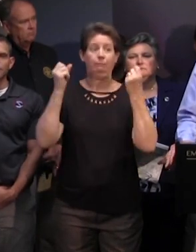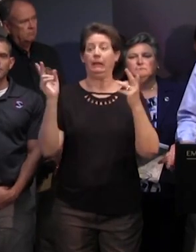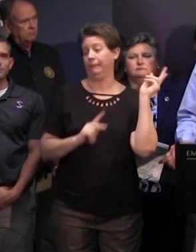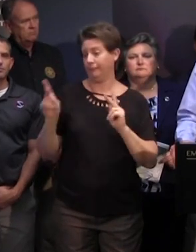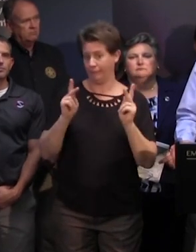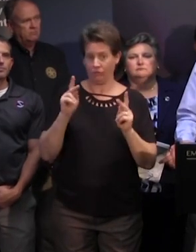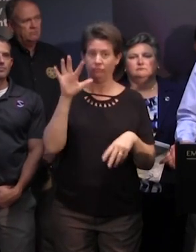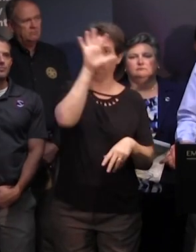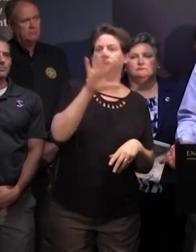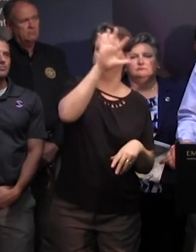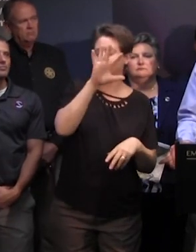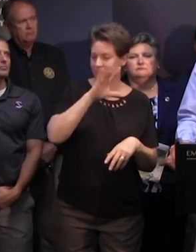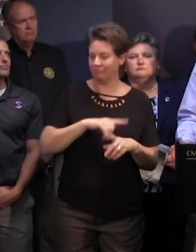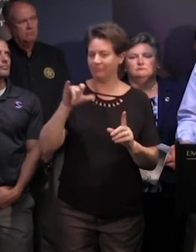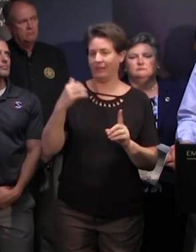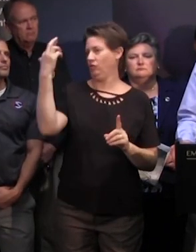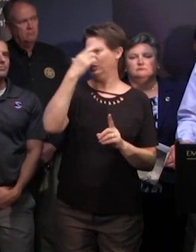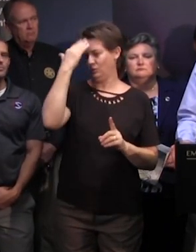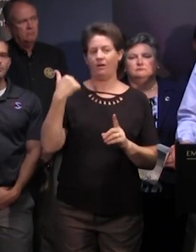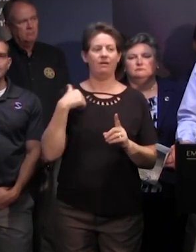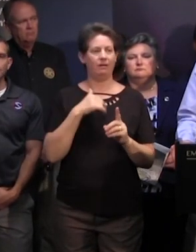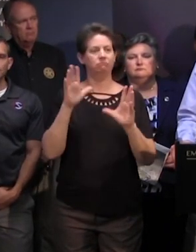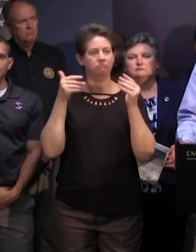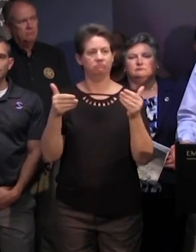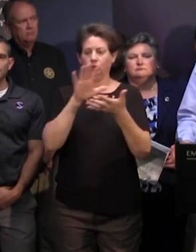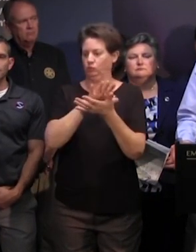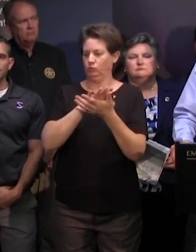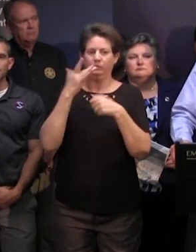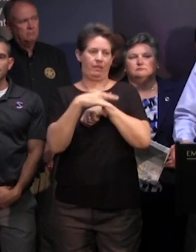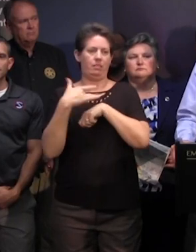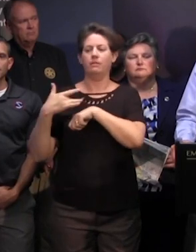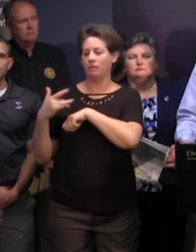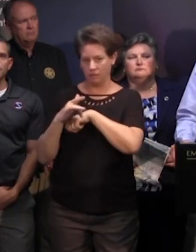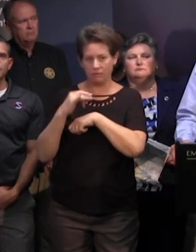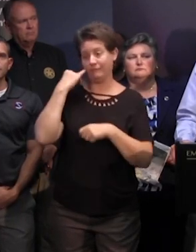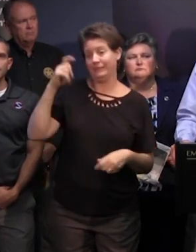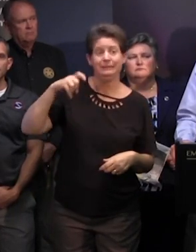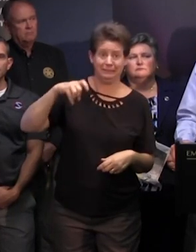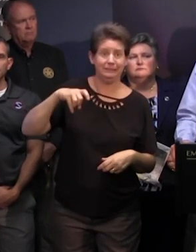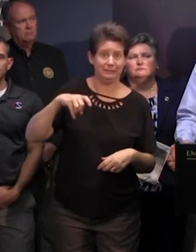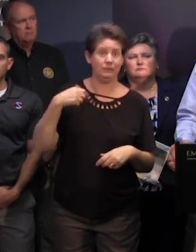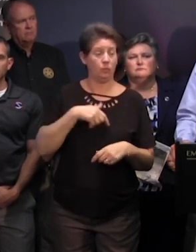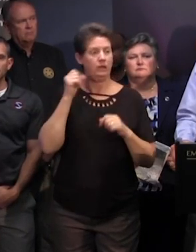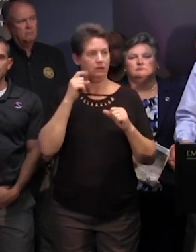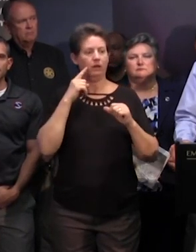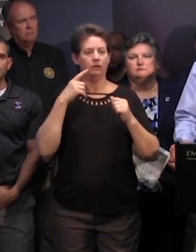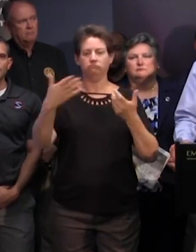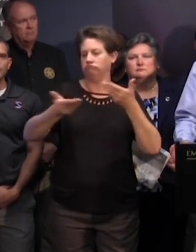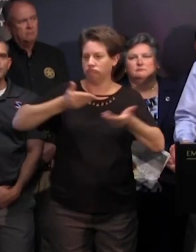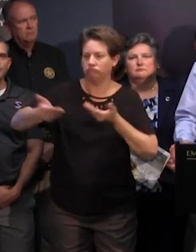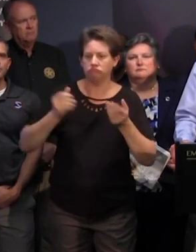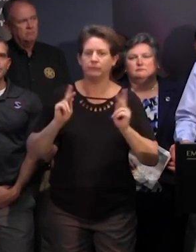people there but uh that's one reason we want to have all of these schools open so as necessary we'll be able to to put as many